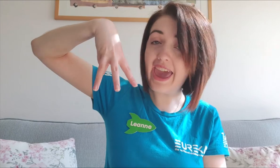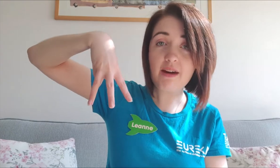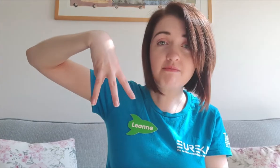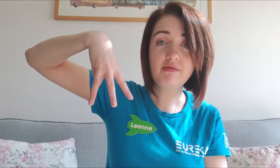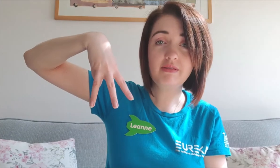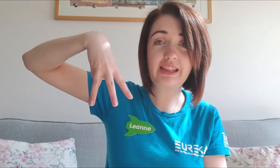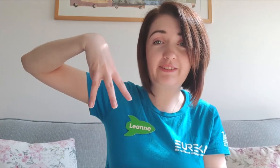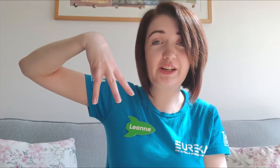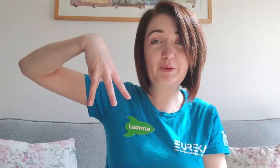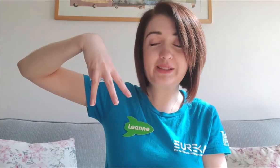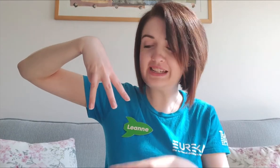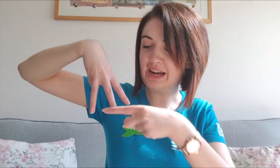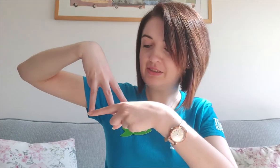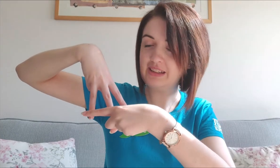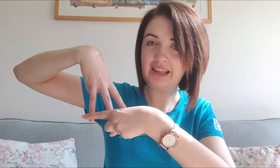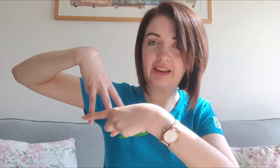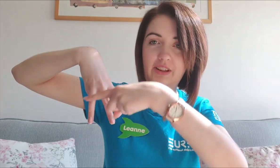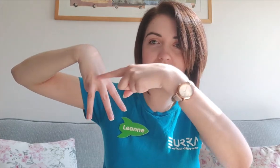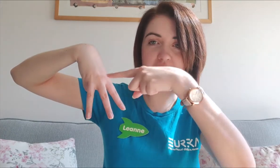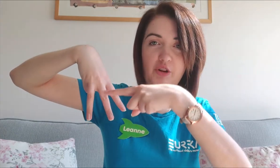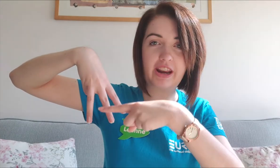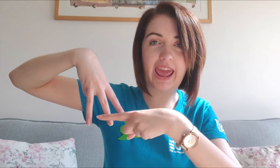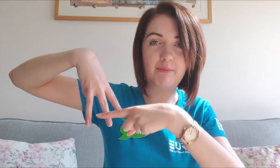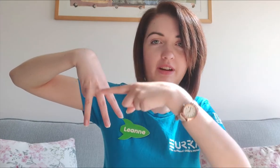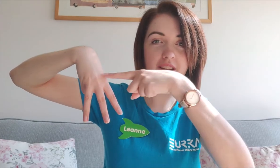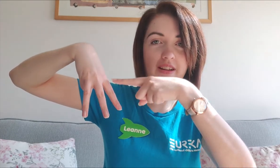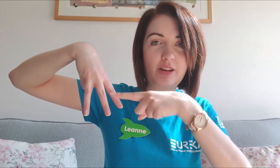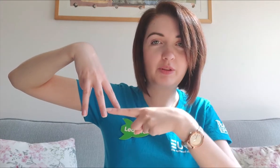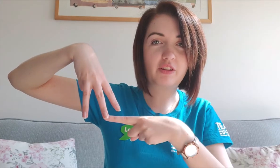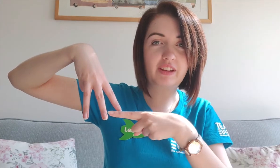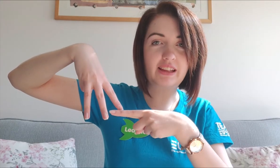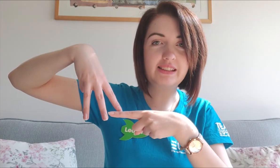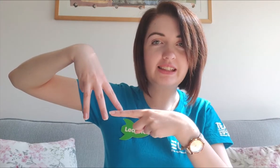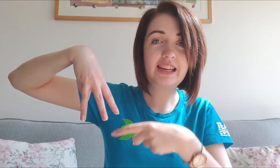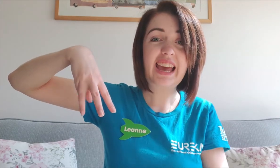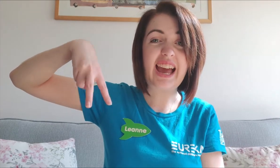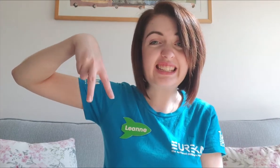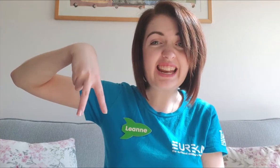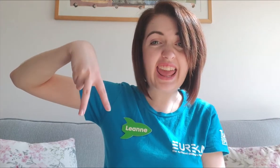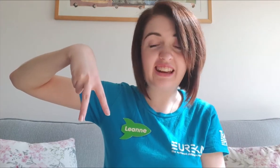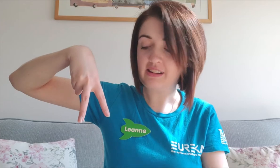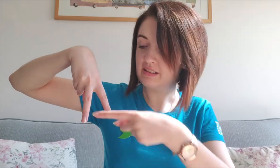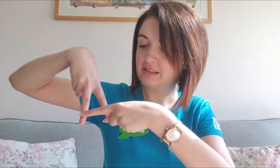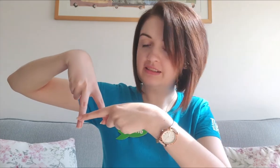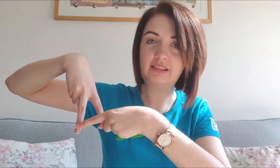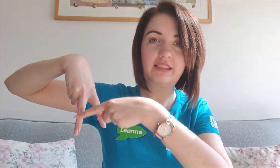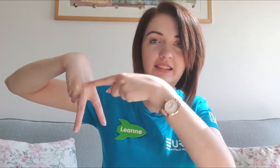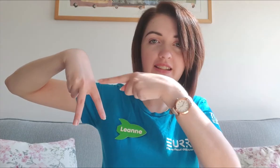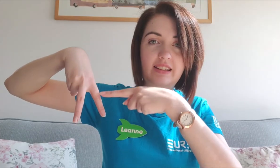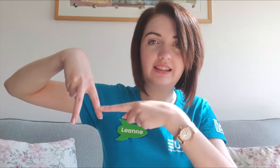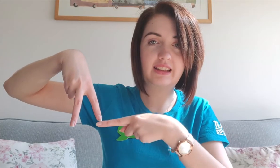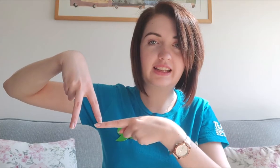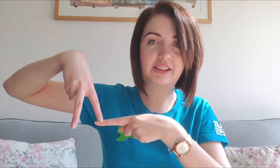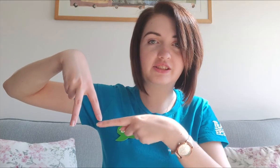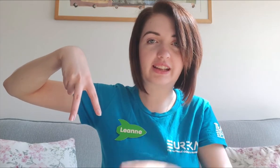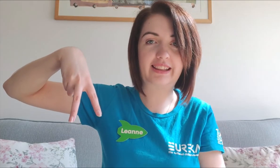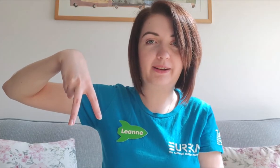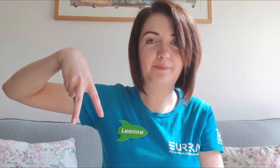M, if you did it upside down, if you like, draw an M with your fingers. And an N, it's just like that,